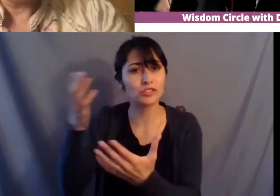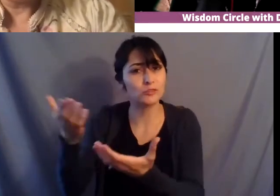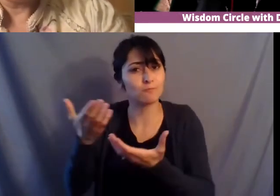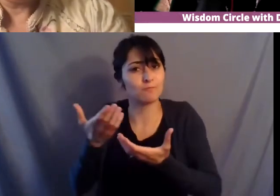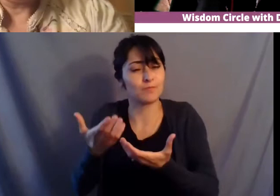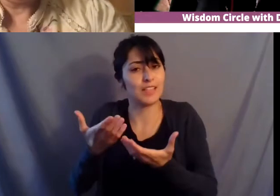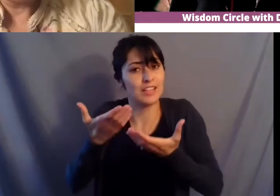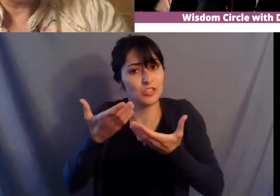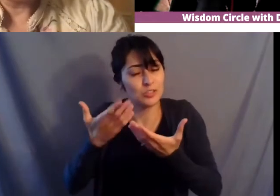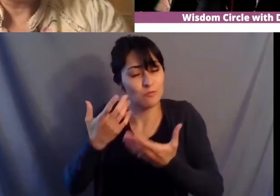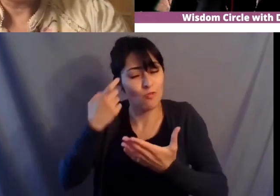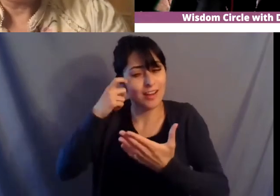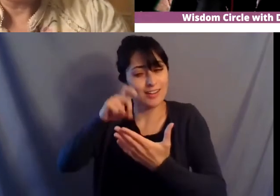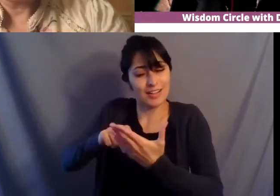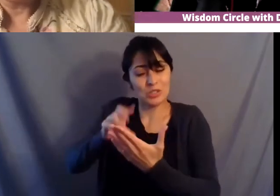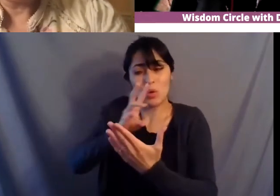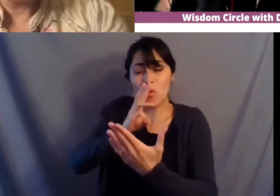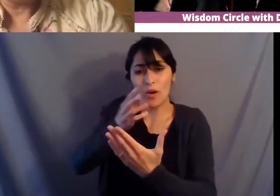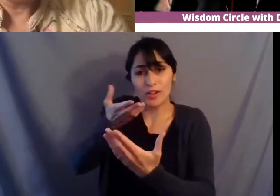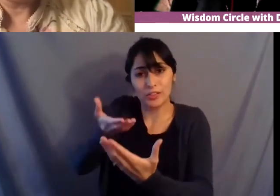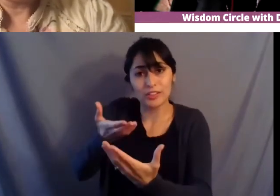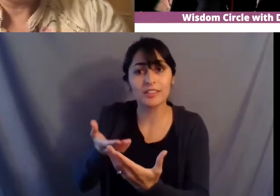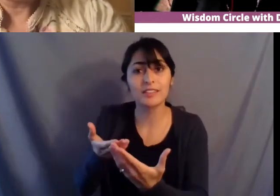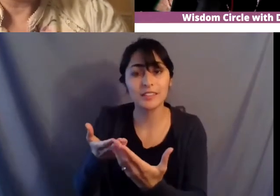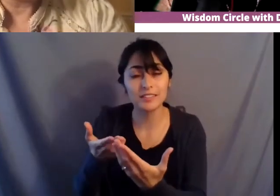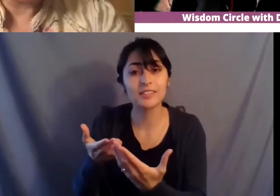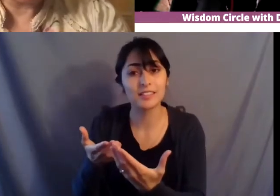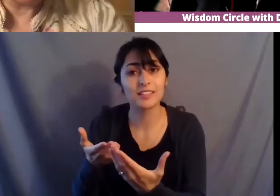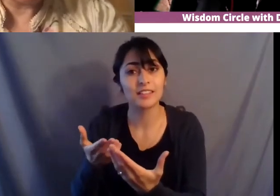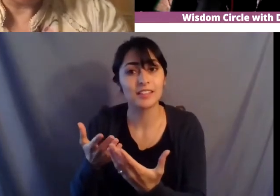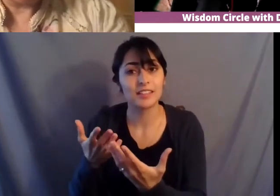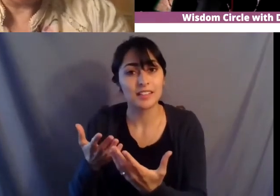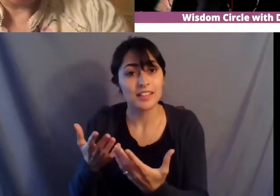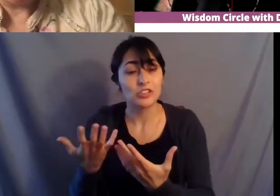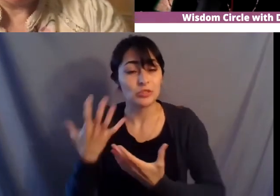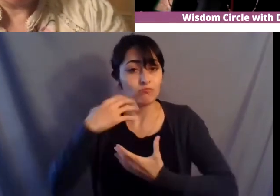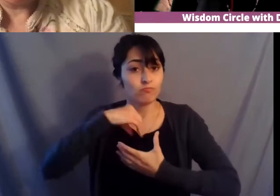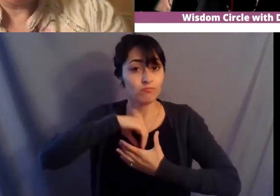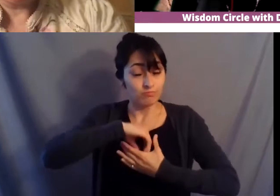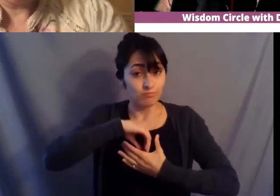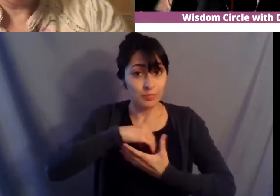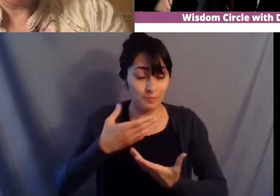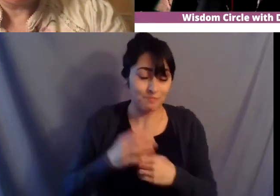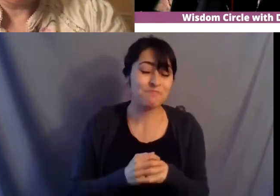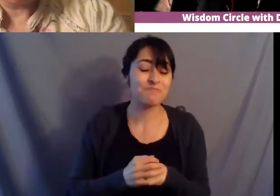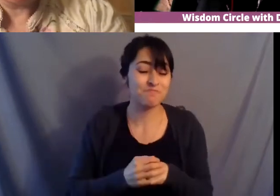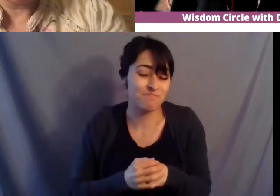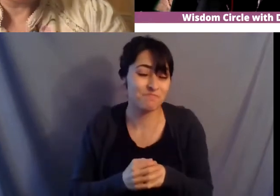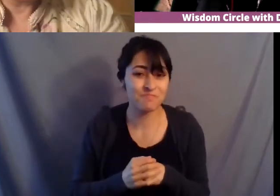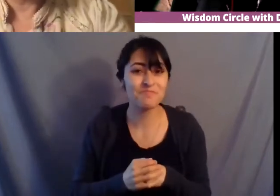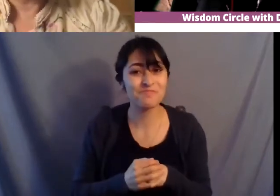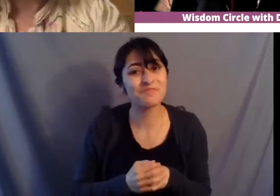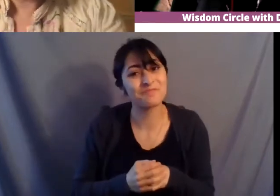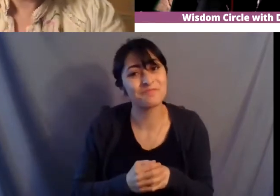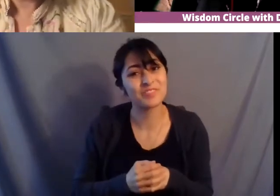and really being um settled into into into myself uh so those are the the the that's